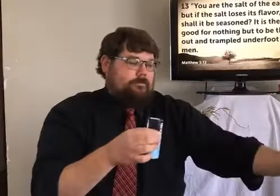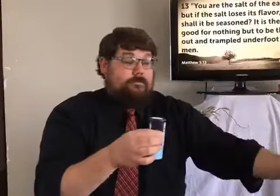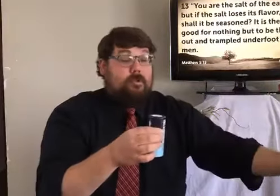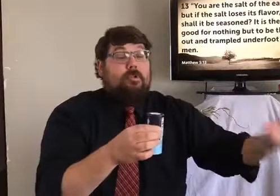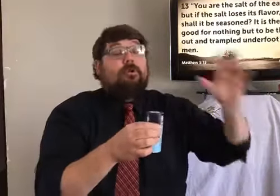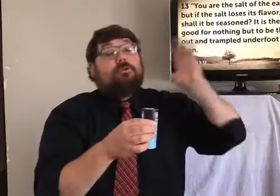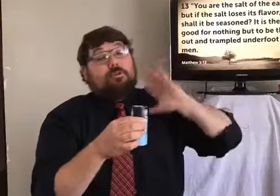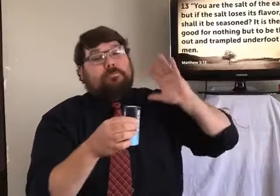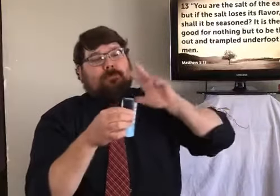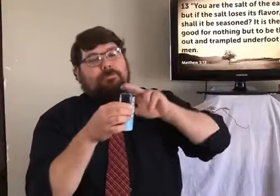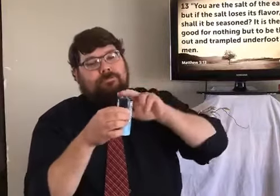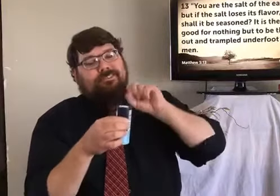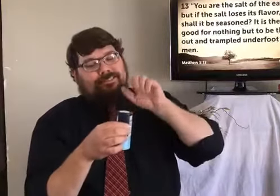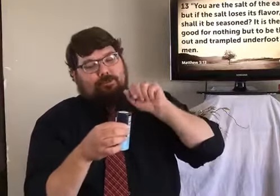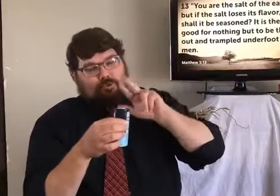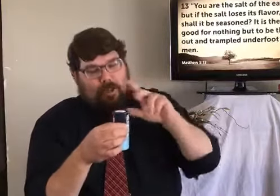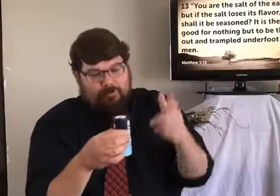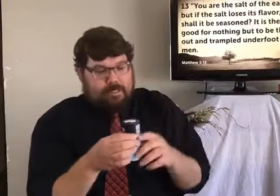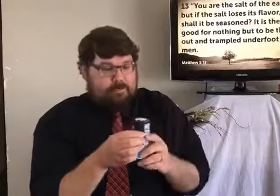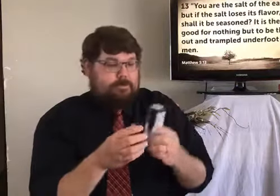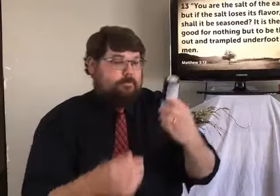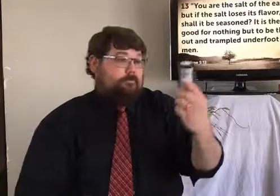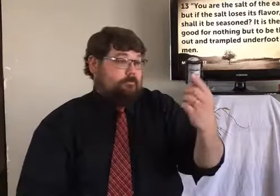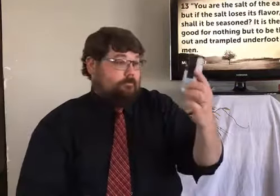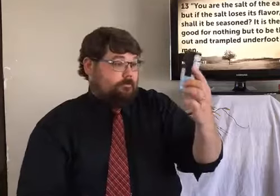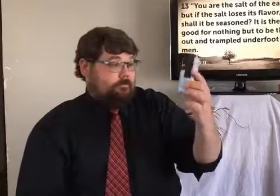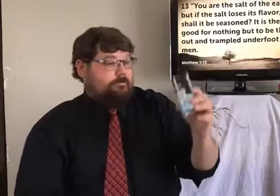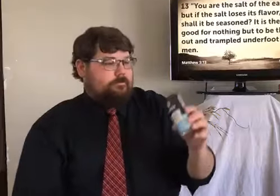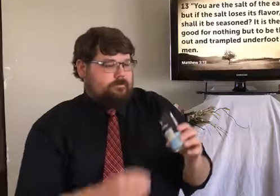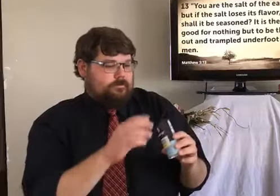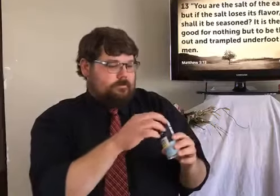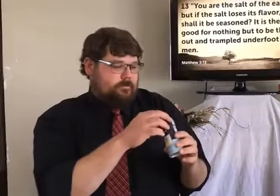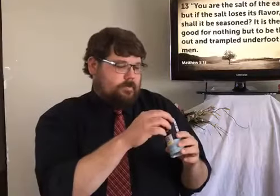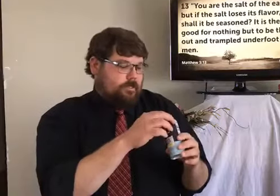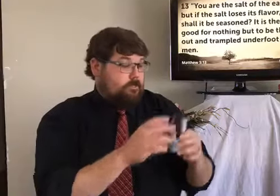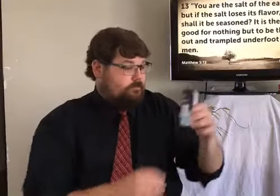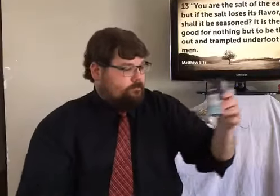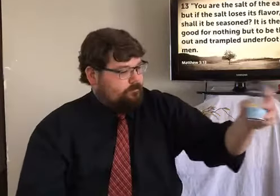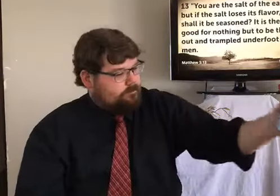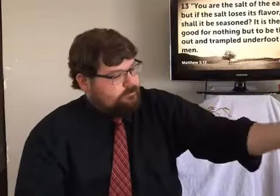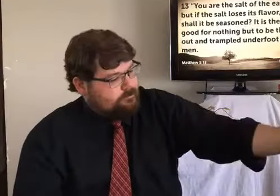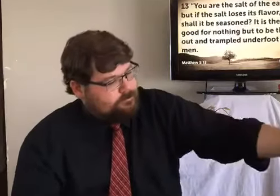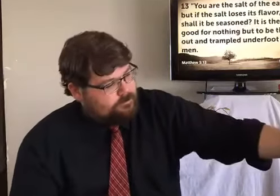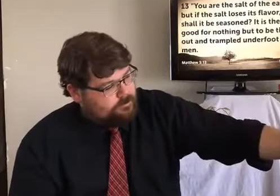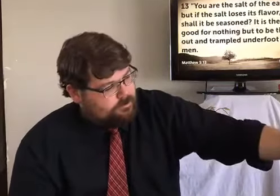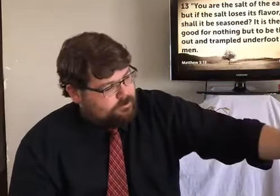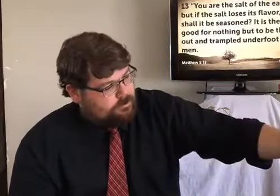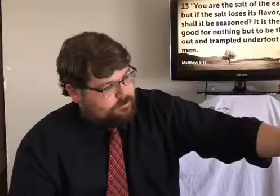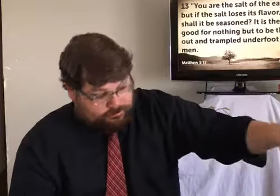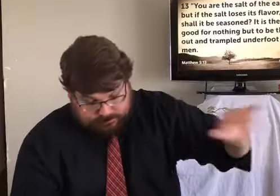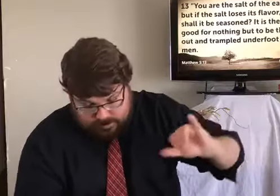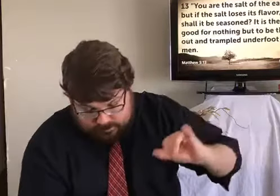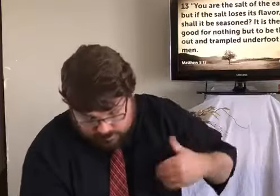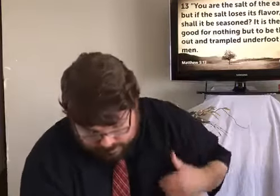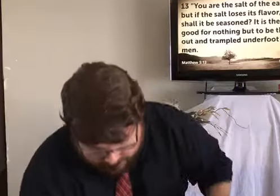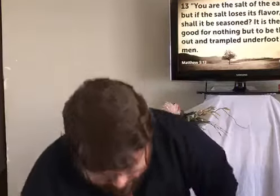But actually, sea salt is not what is in here. It's actually table salt in here right now. But it used to be sea salt.